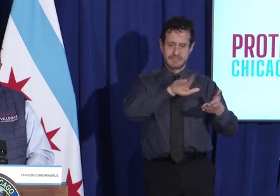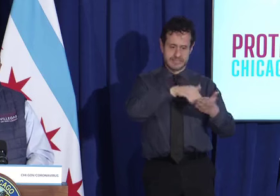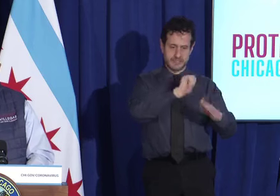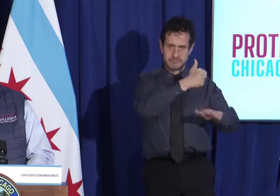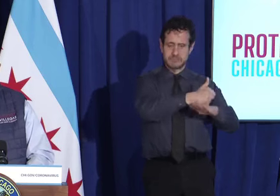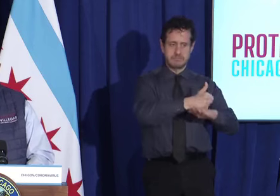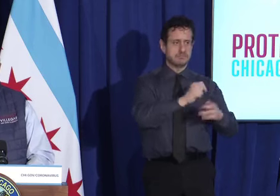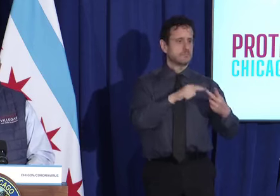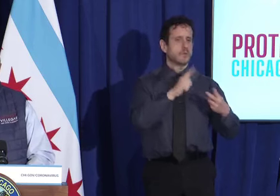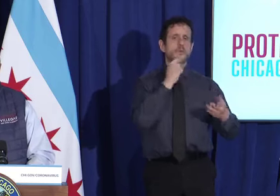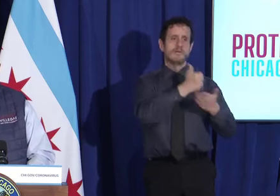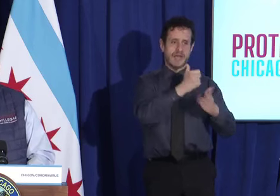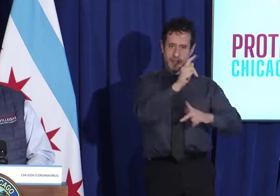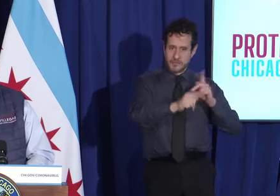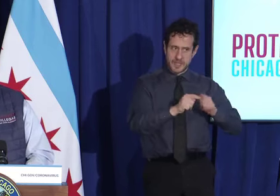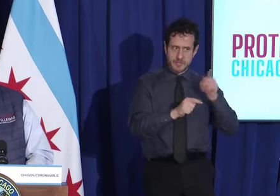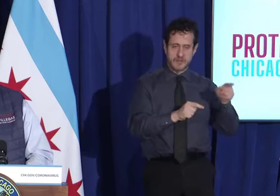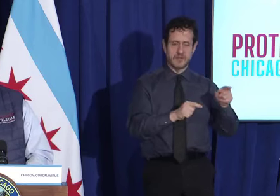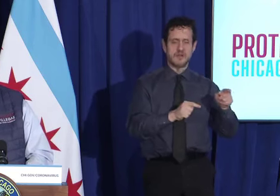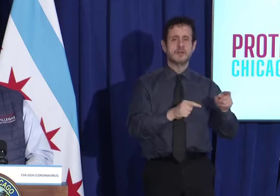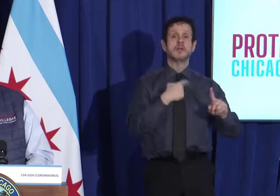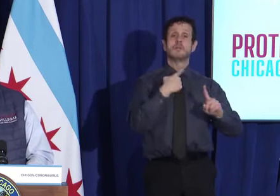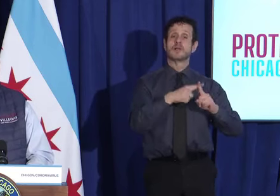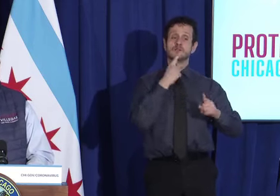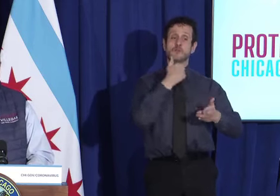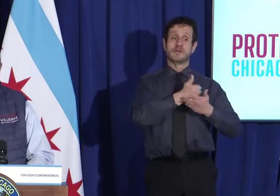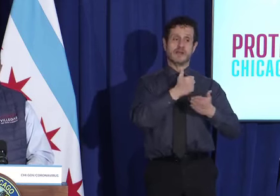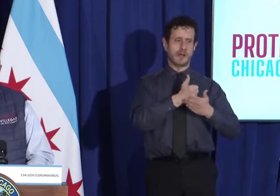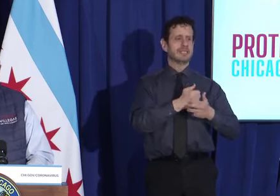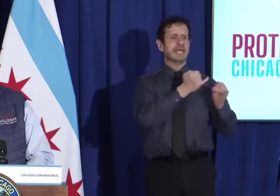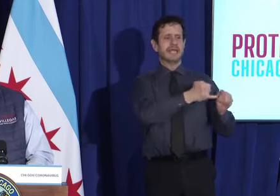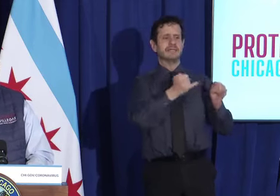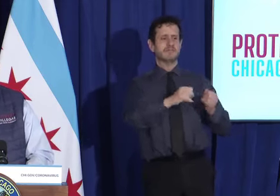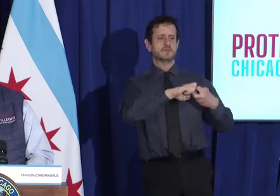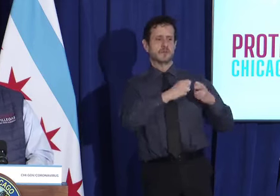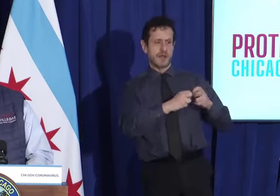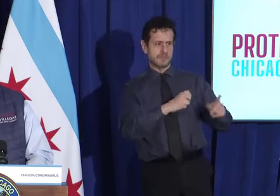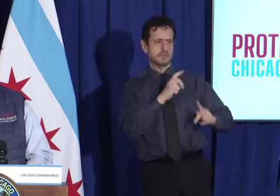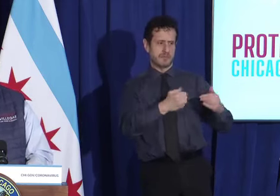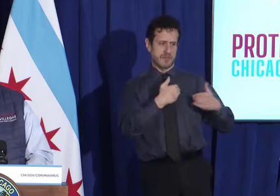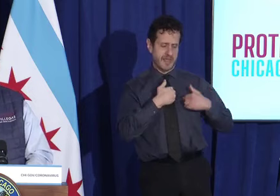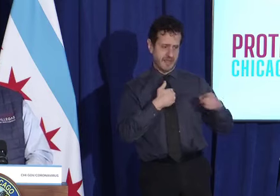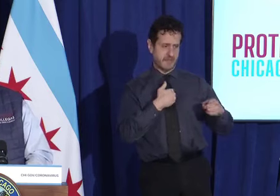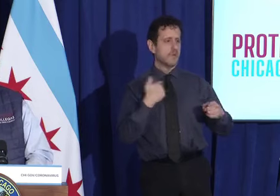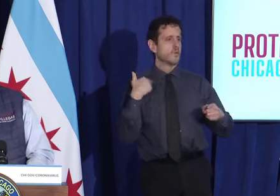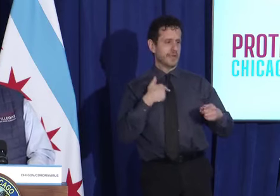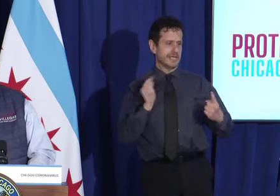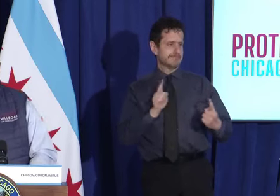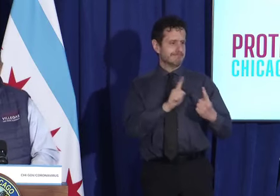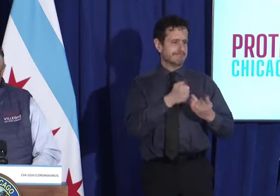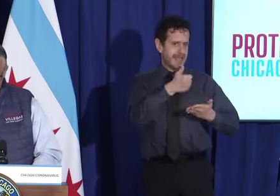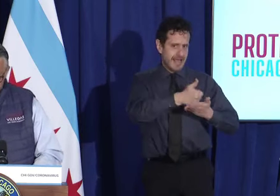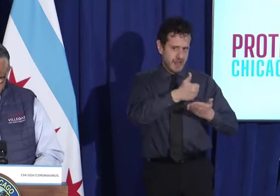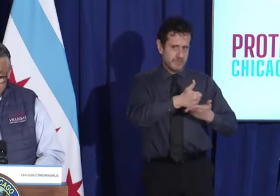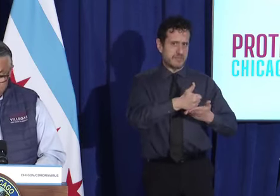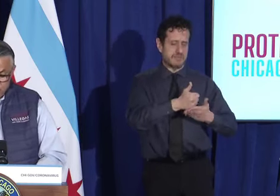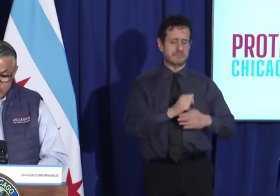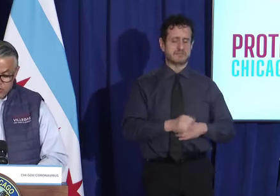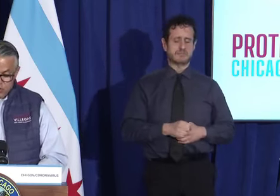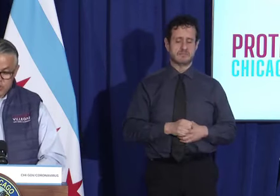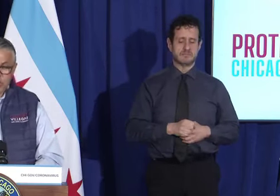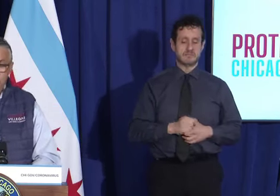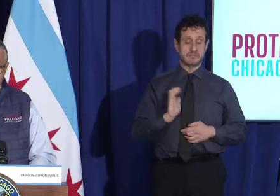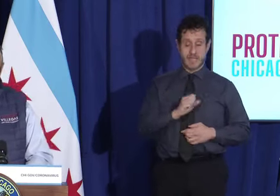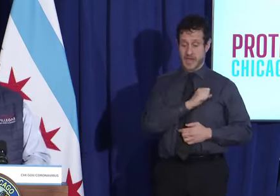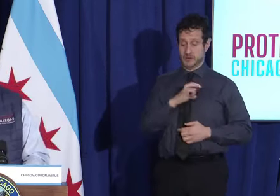constituent service sites, as well as assisted on many case by case issues that face our residents. Our staff makes calls to our